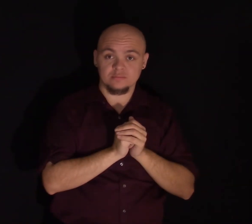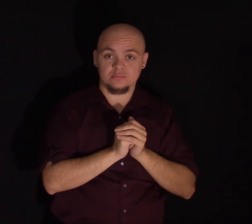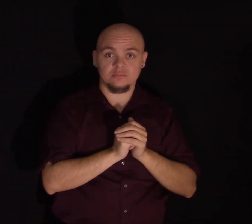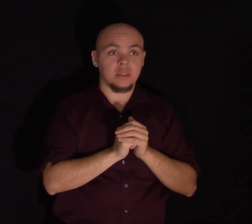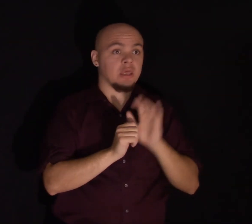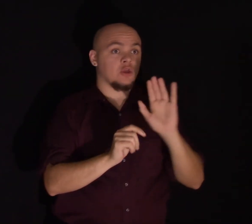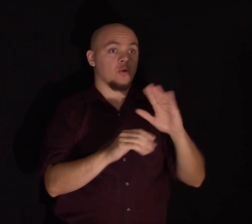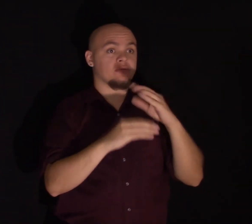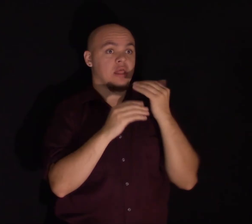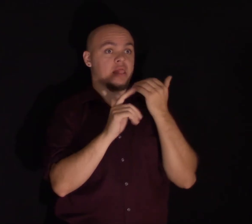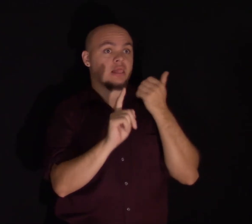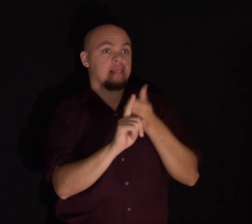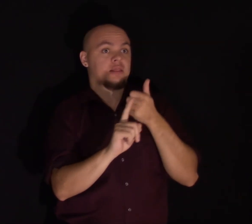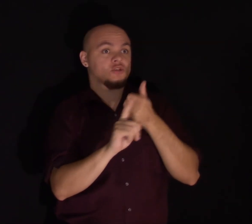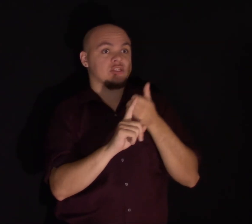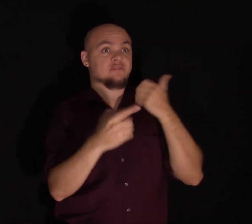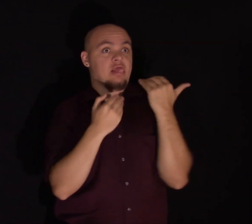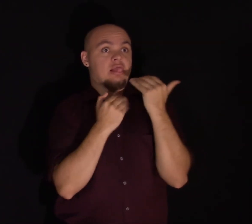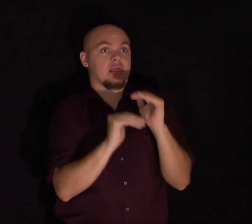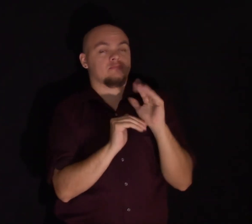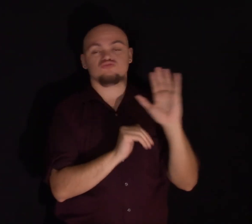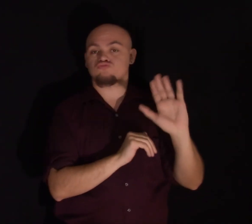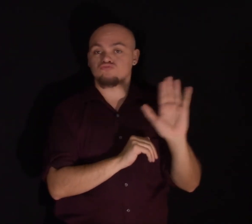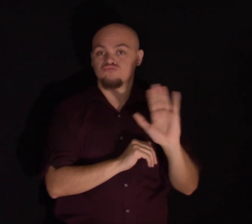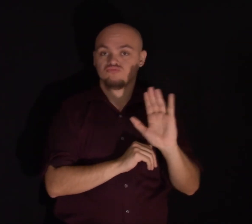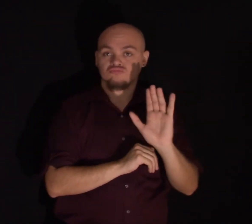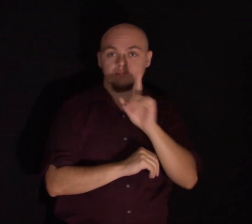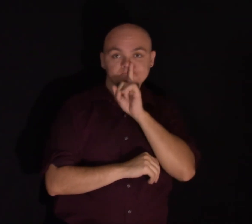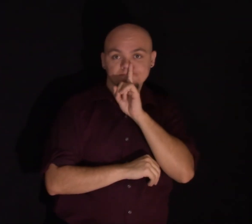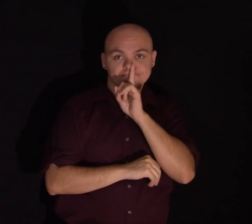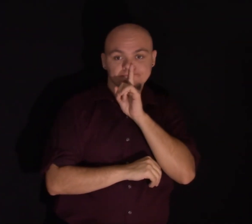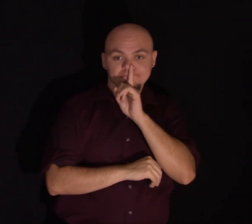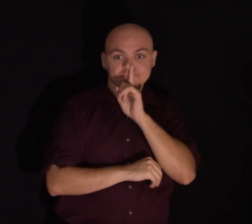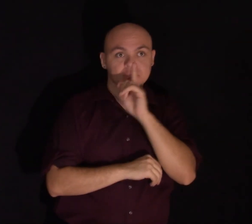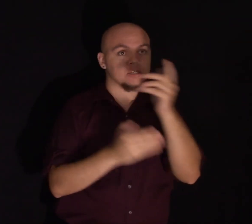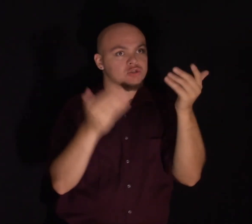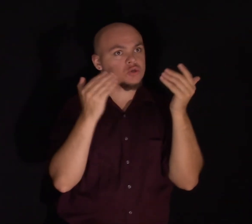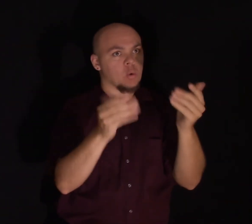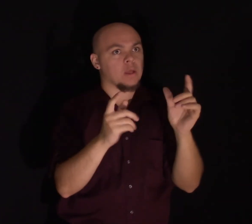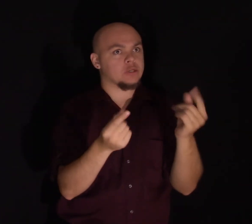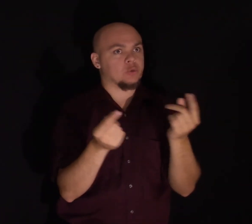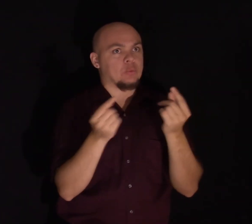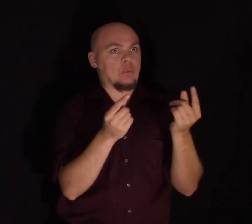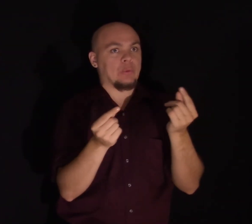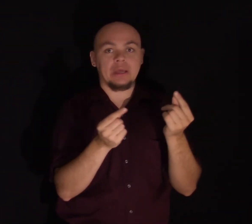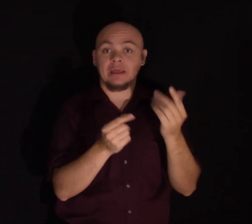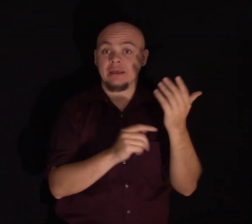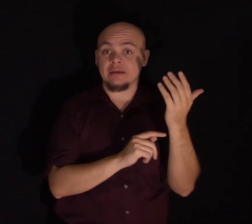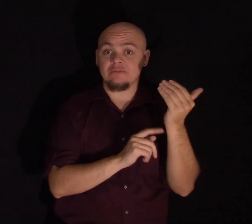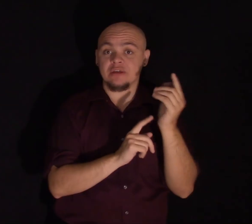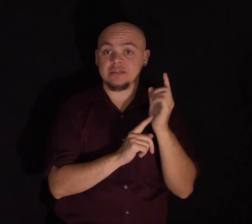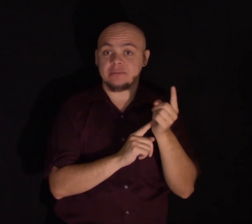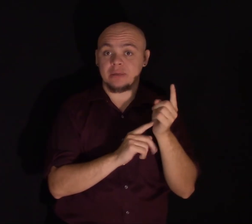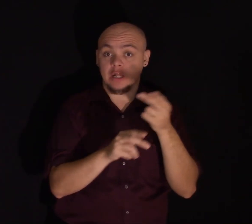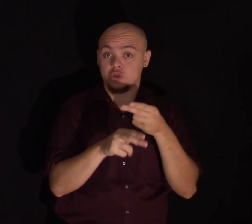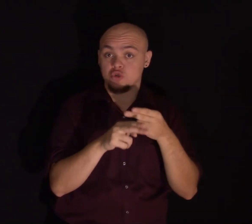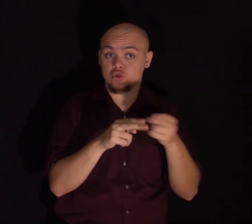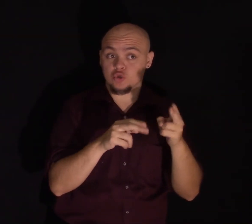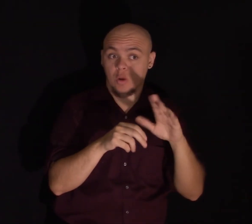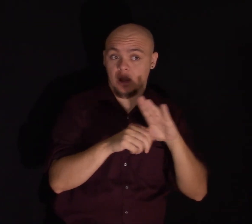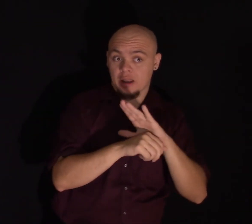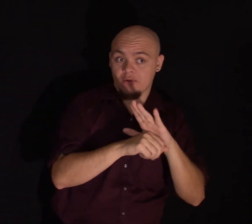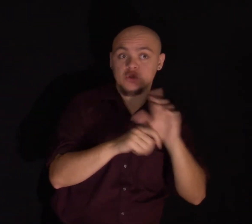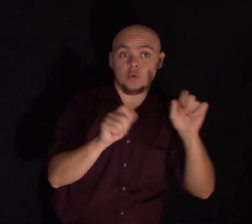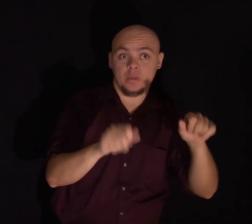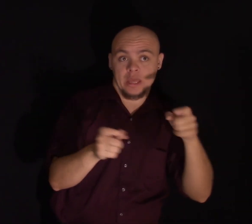yourself. You can just get on and do it. And you will be amazed because 15 minutes is short enough to be